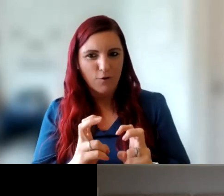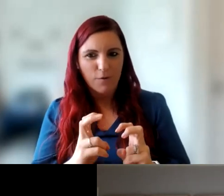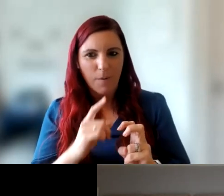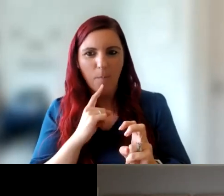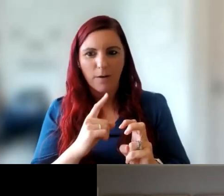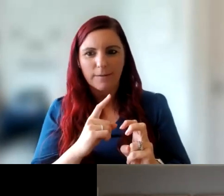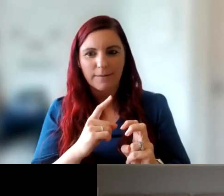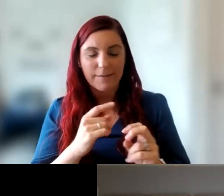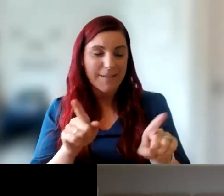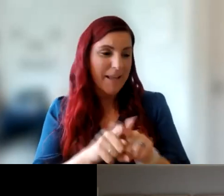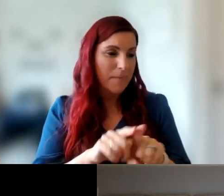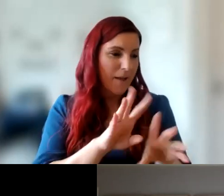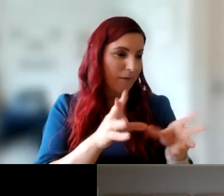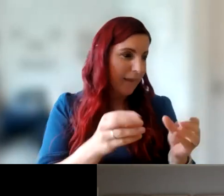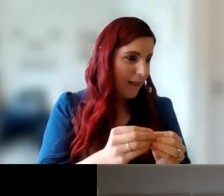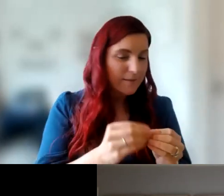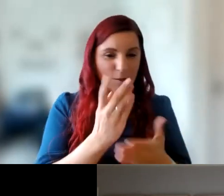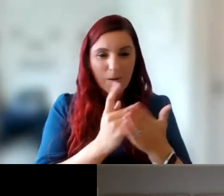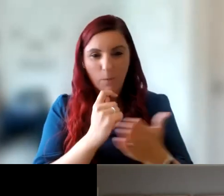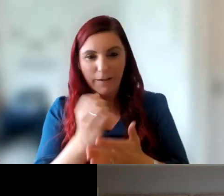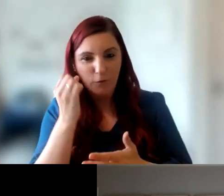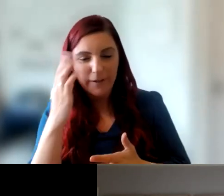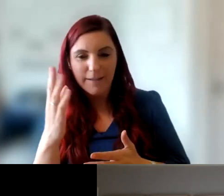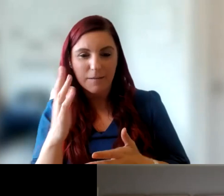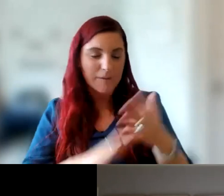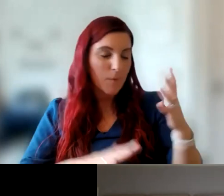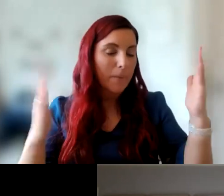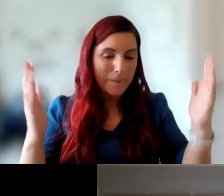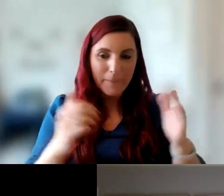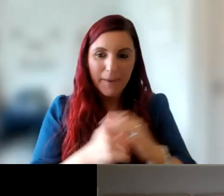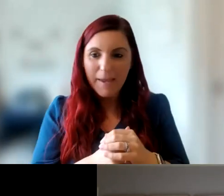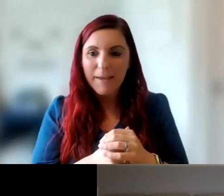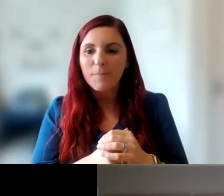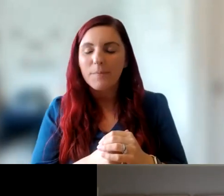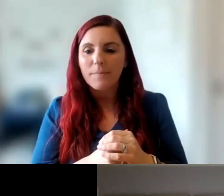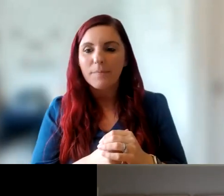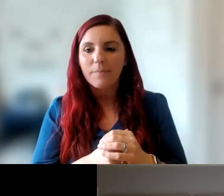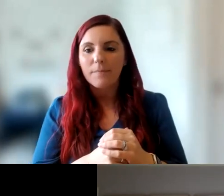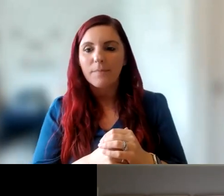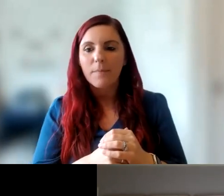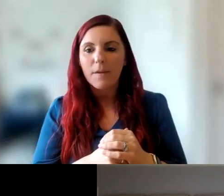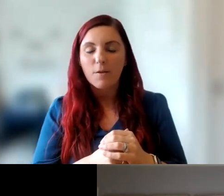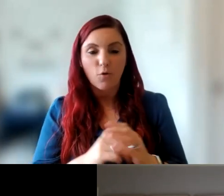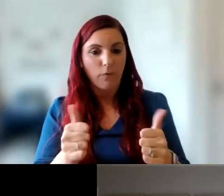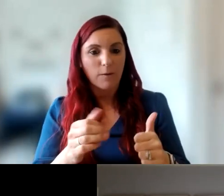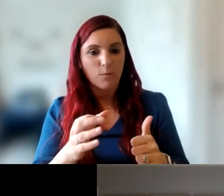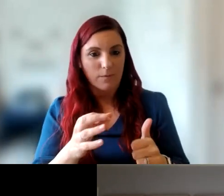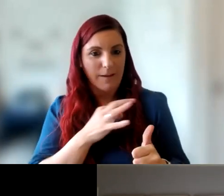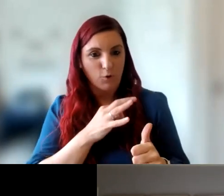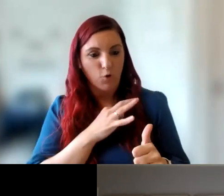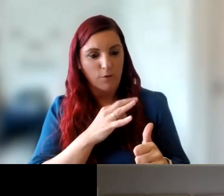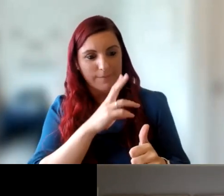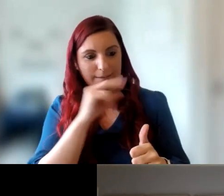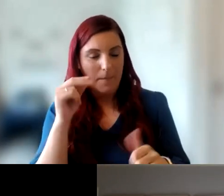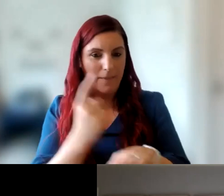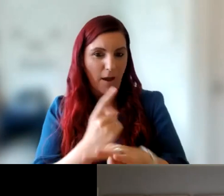else, it can sometimes fall down with the how precisely. So good to get really great example there of how